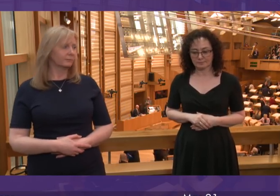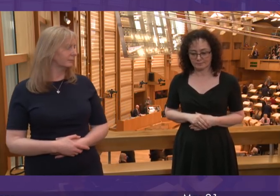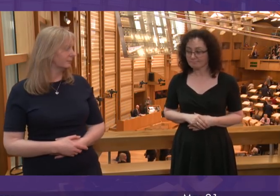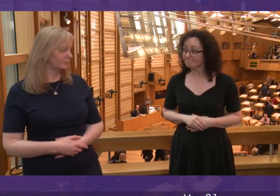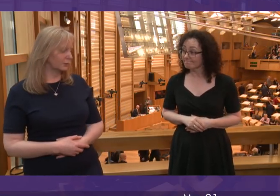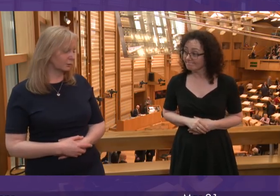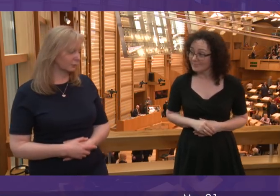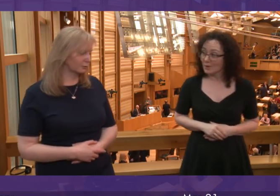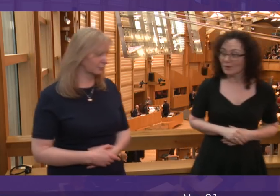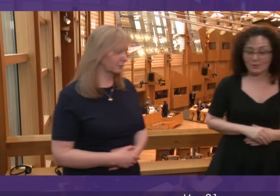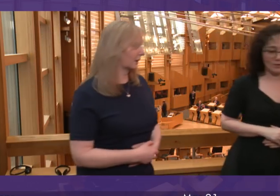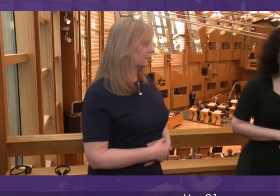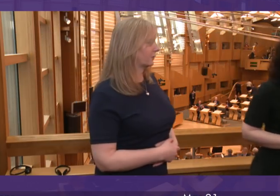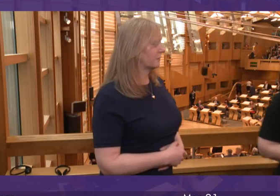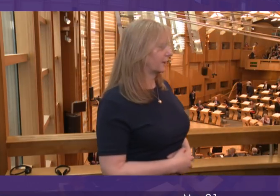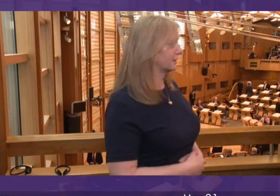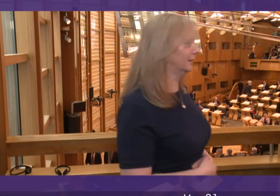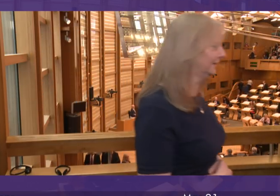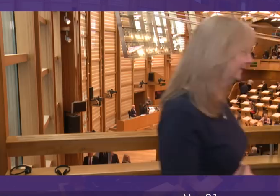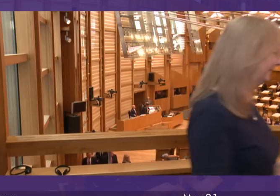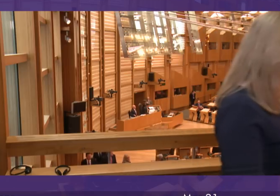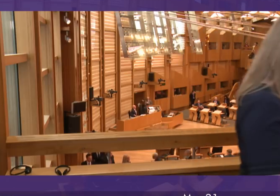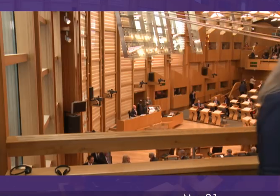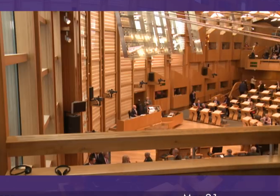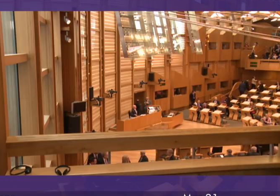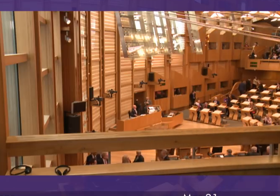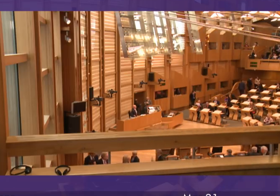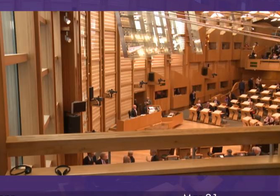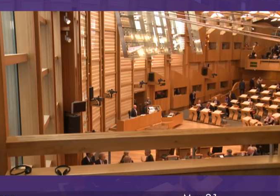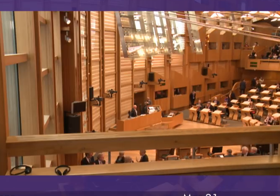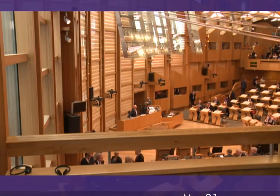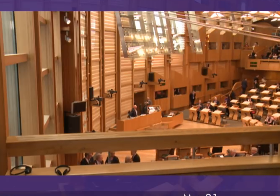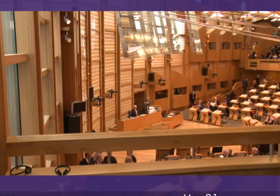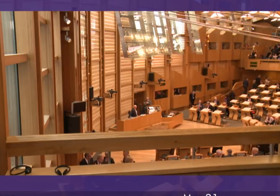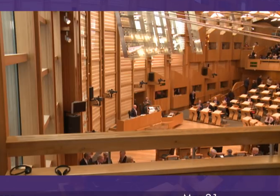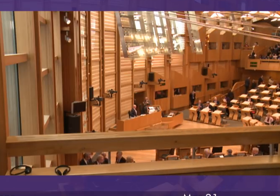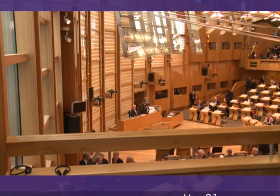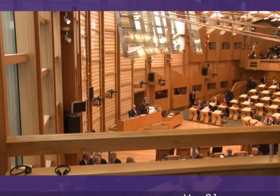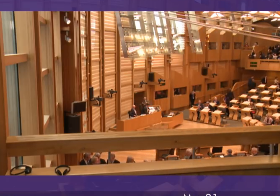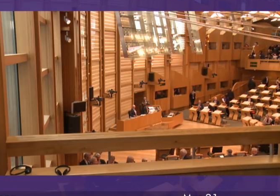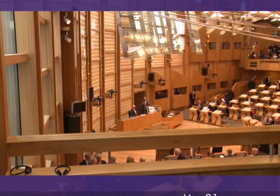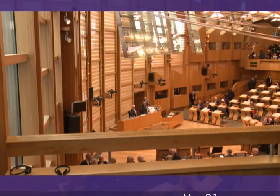going to have a short suspension to allow members and ministers and the gallery to change seats. A short suspension.